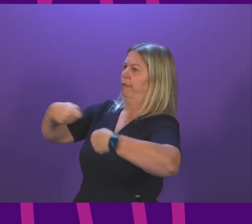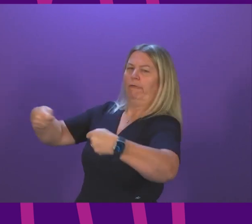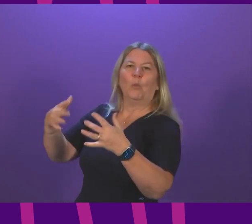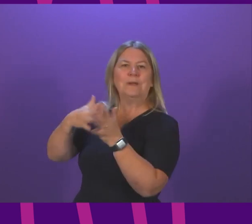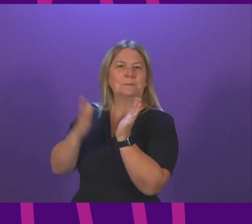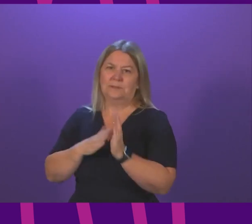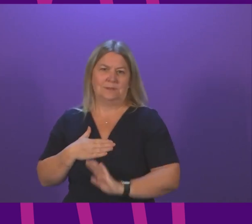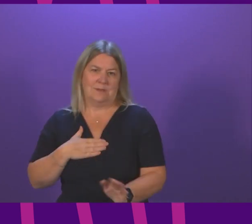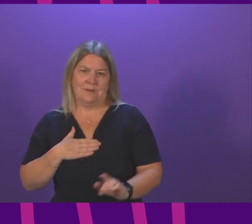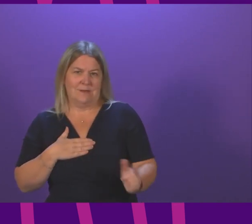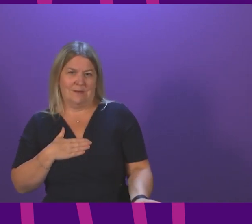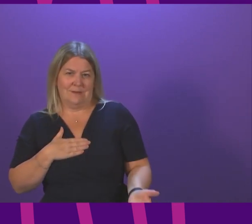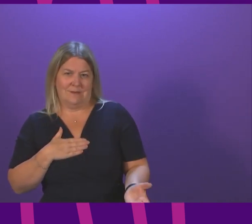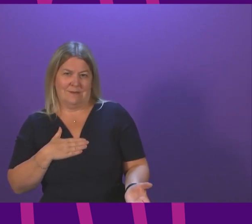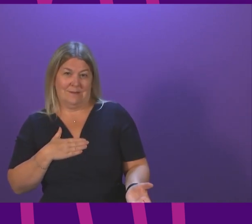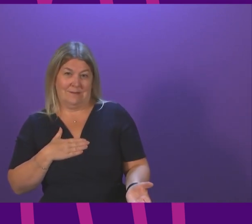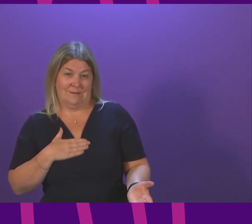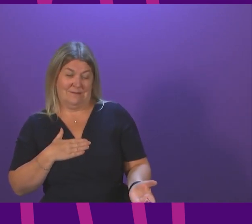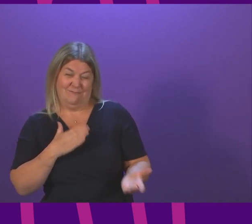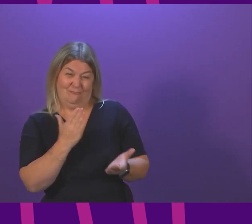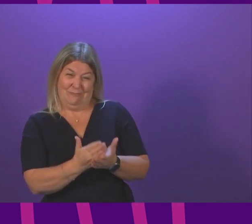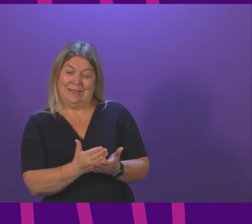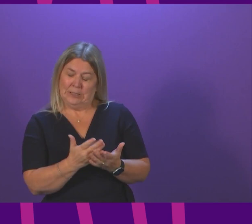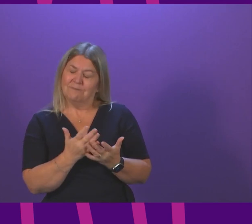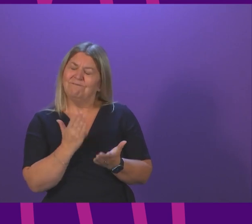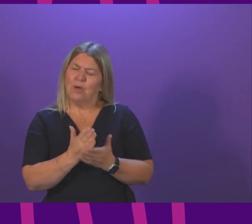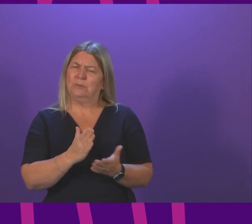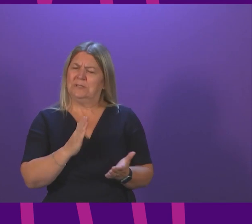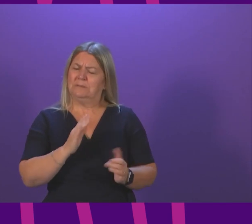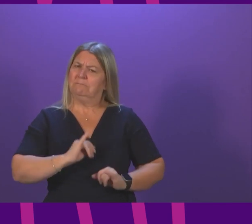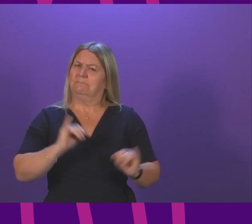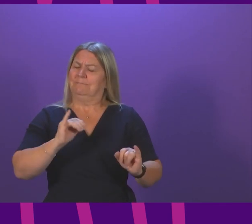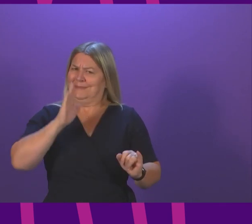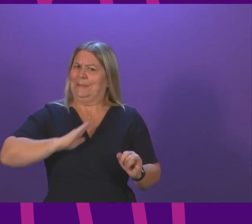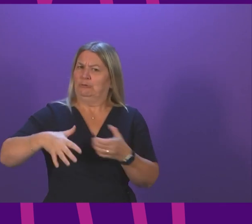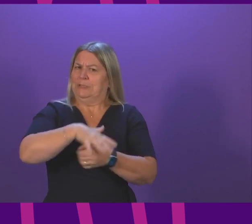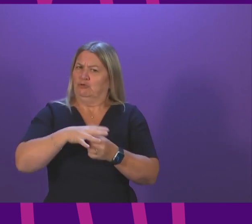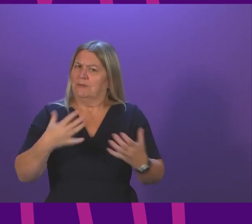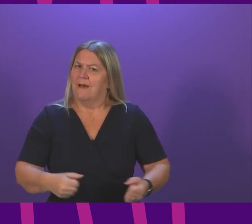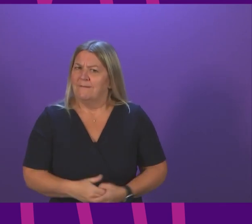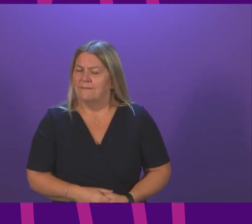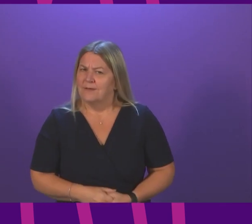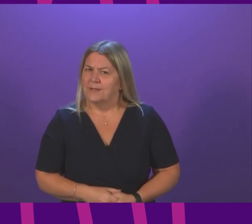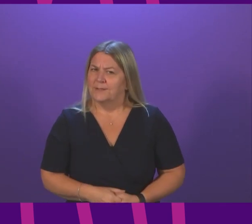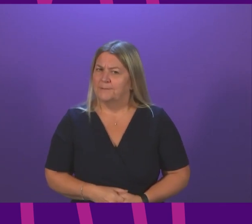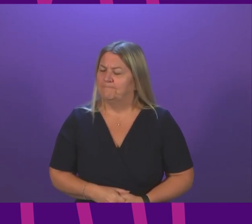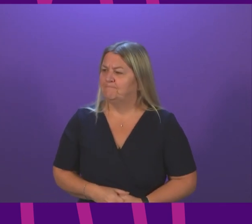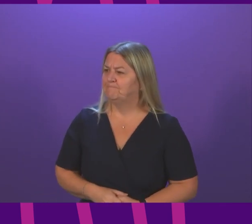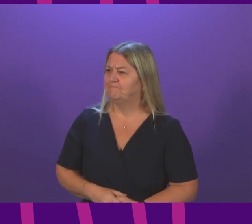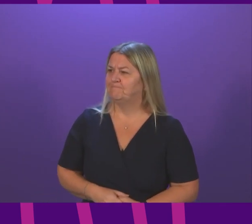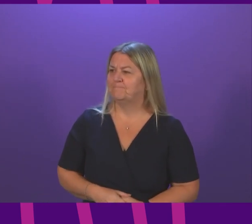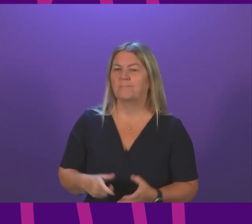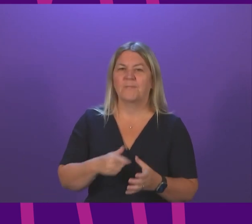is just an empty soundbite and what we face right now is far too serious for that. Anna Sarwar. This is